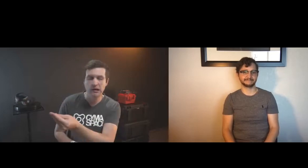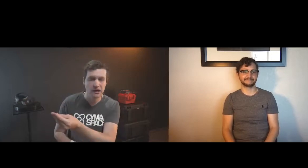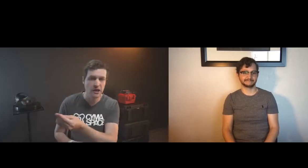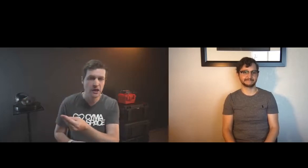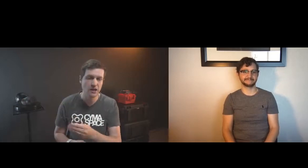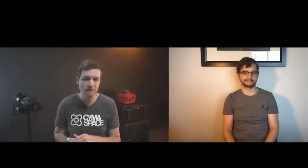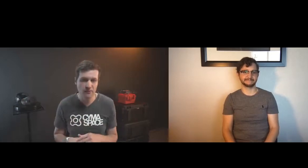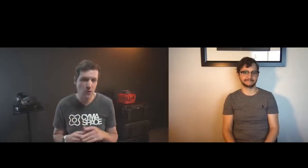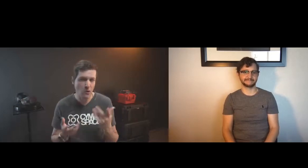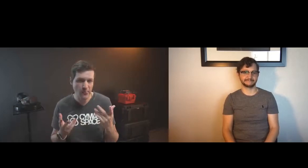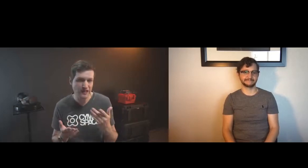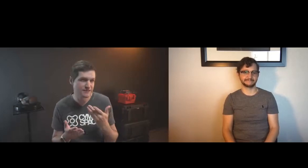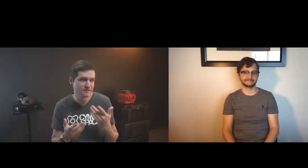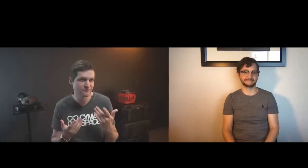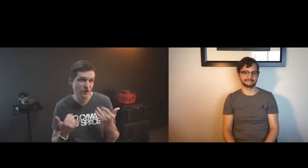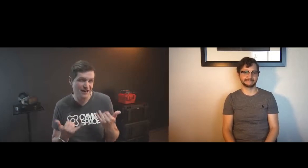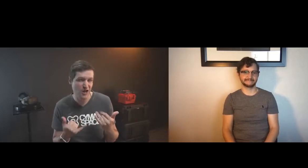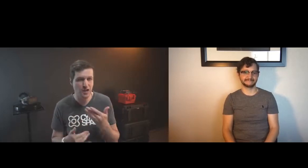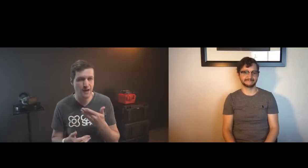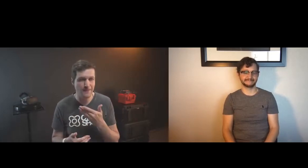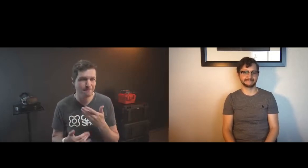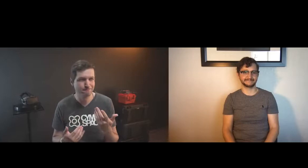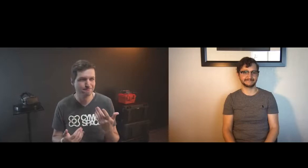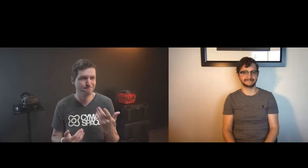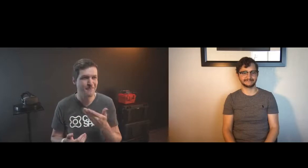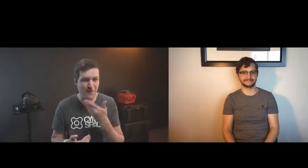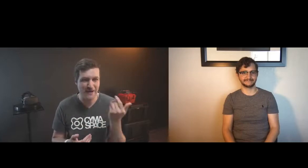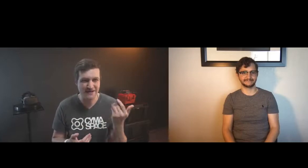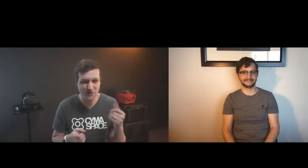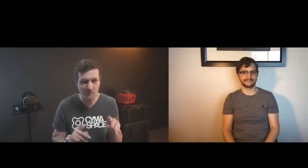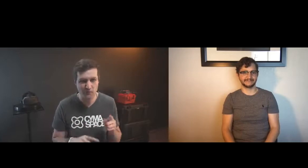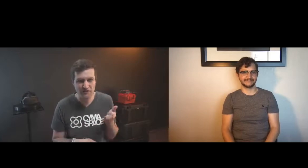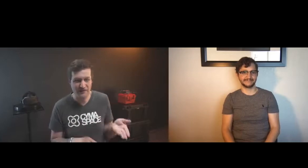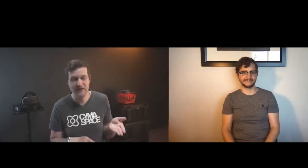accessibility policies could establish could be established